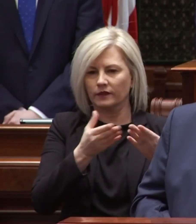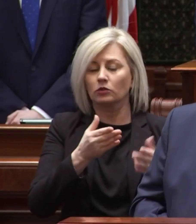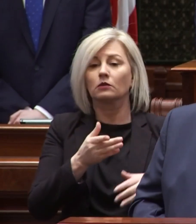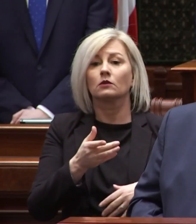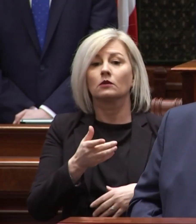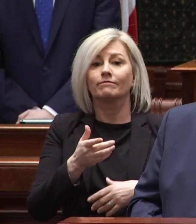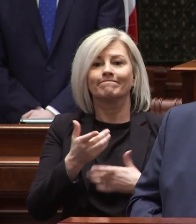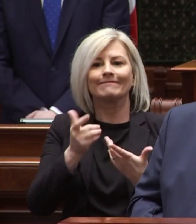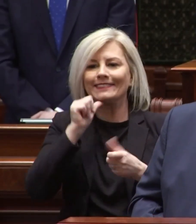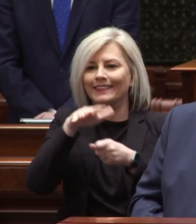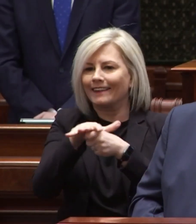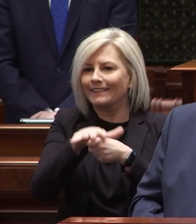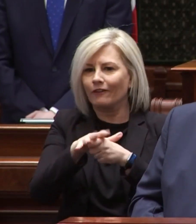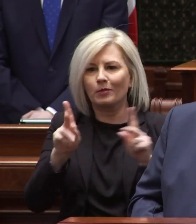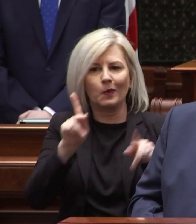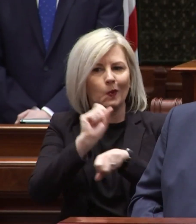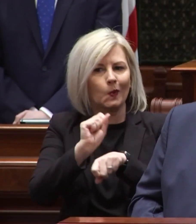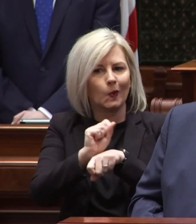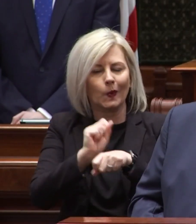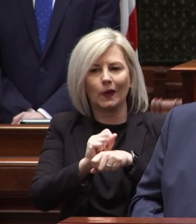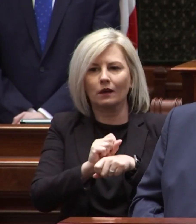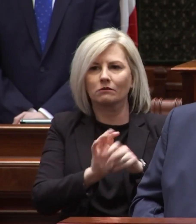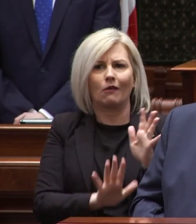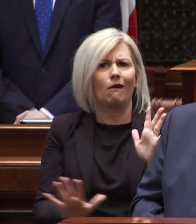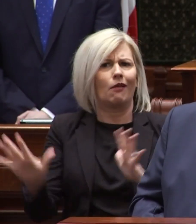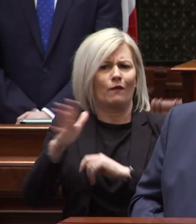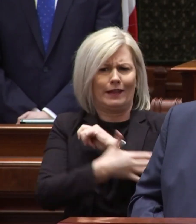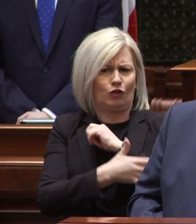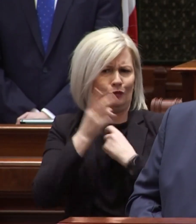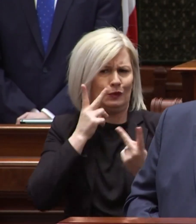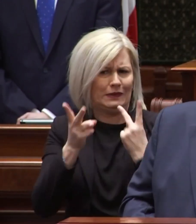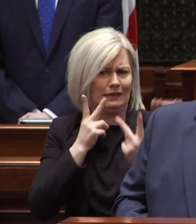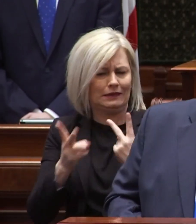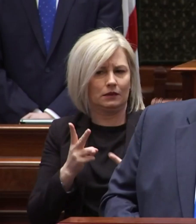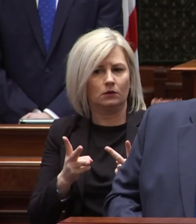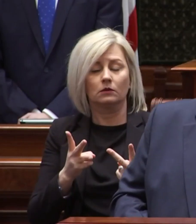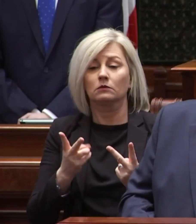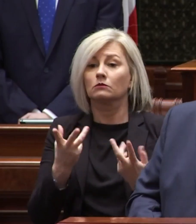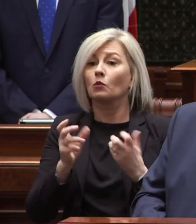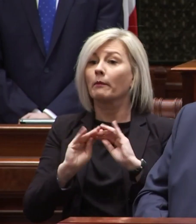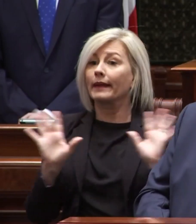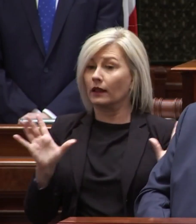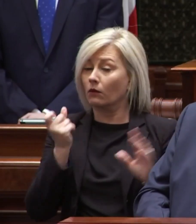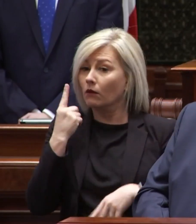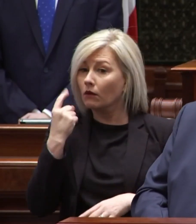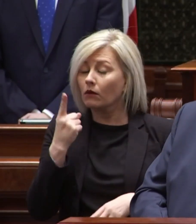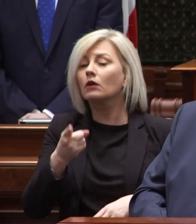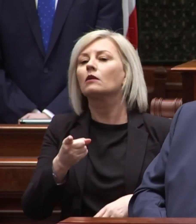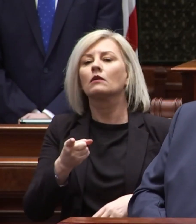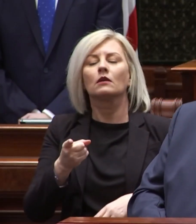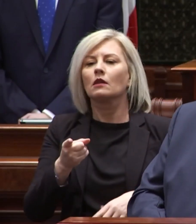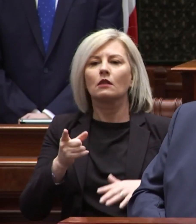critical worker shortages that we're seeing across the country let me be clear there is no bigger